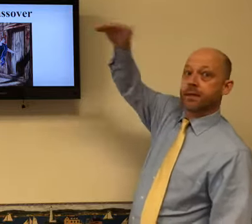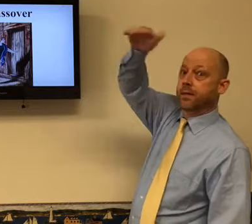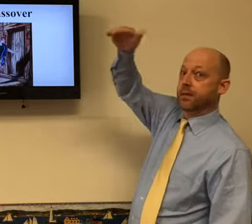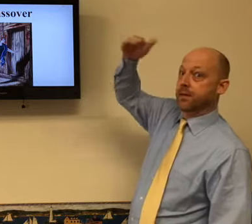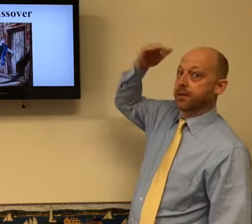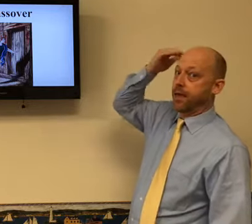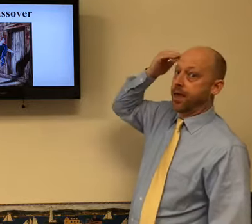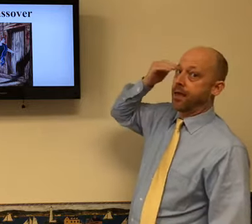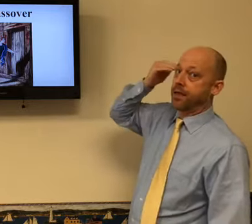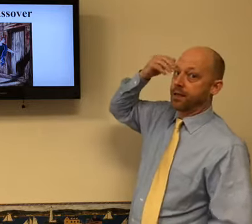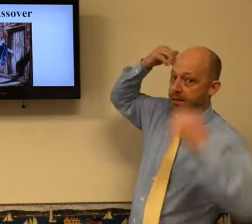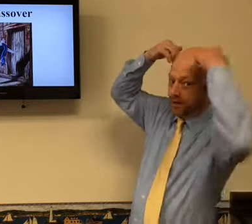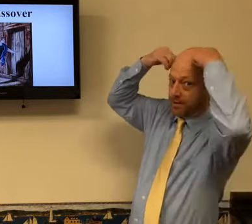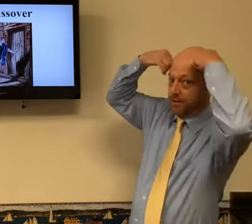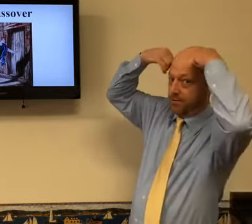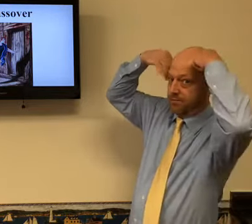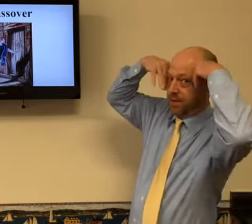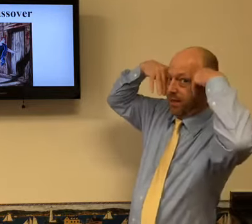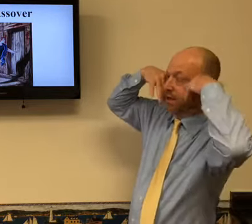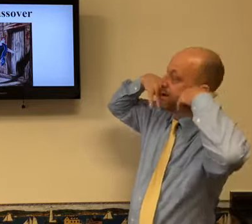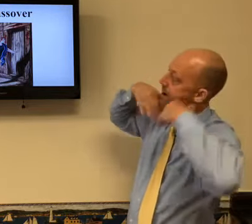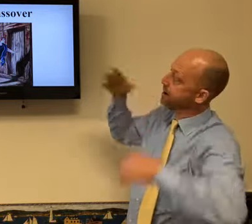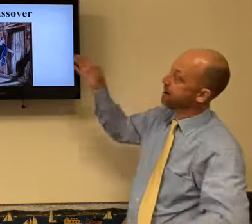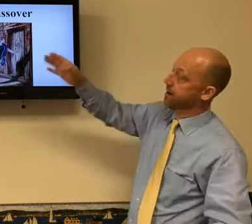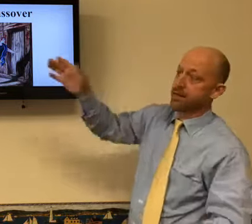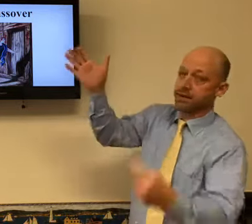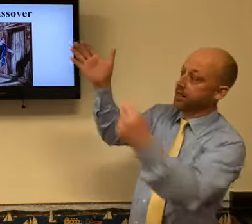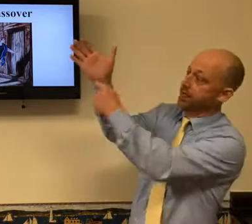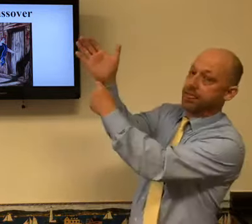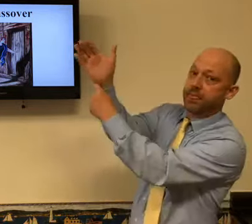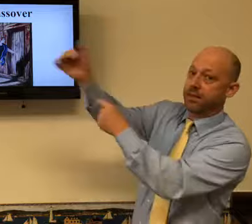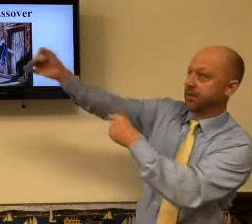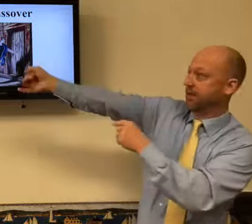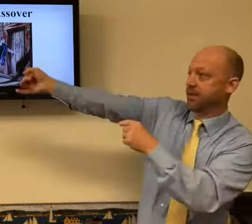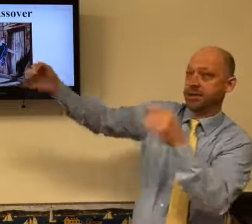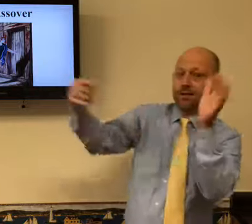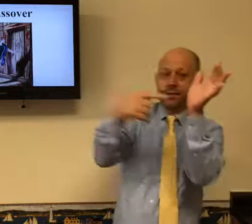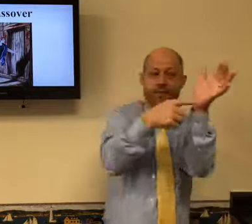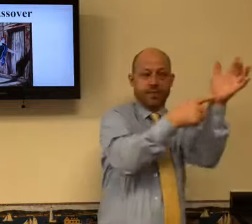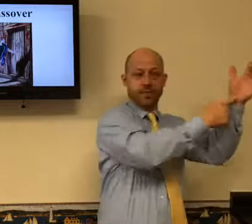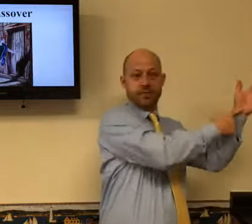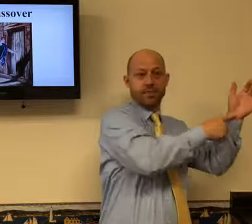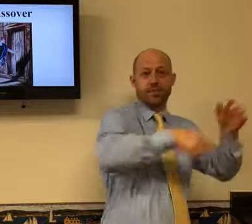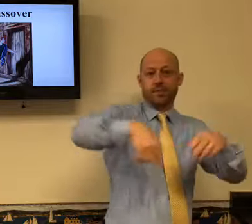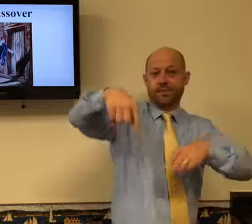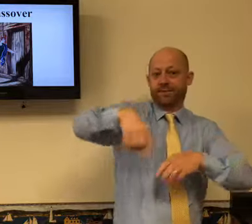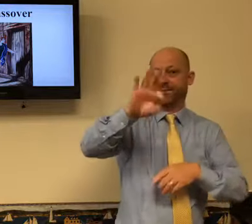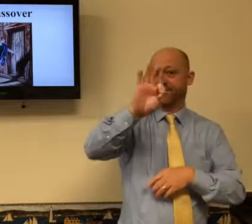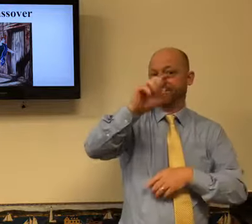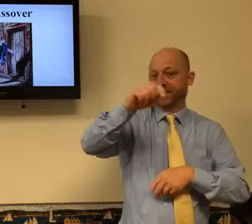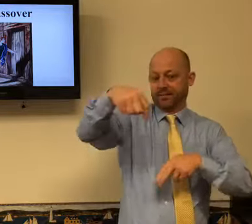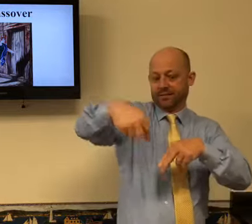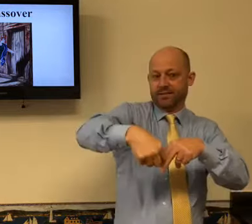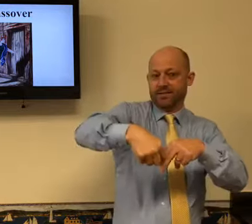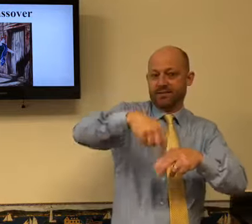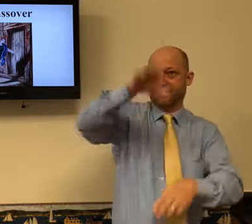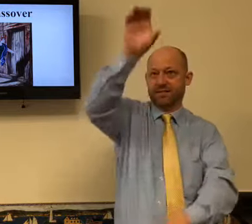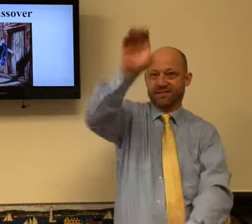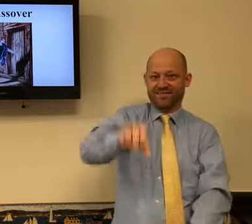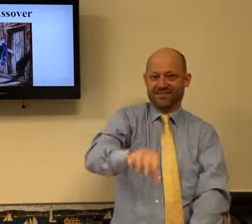then the firstborn had died. Now, look, you'll see the blood here on the top and on the posts. The top is